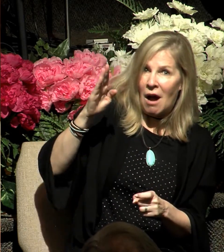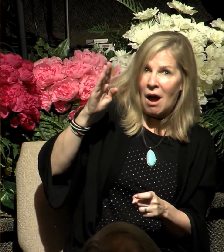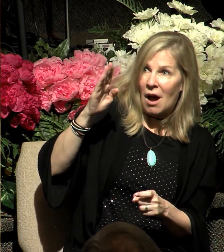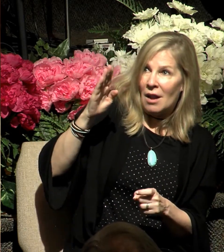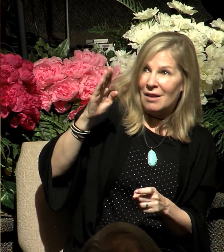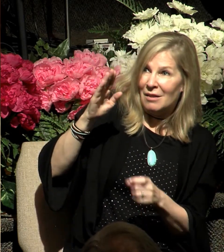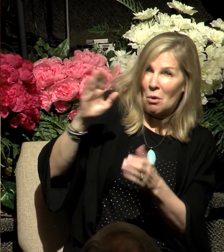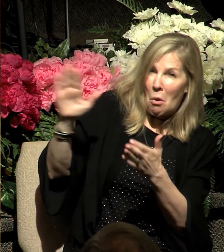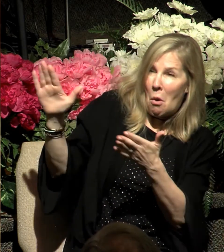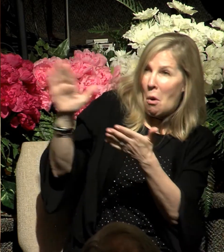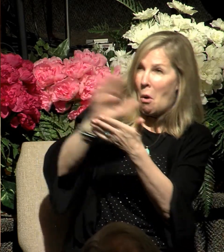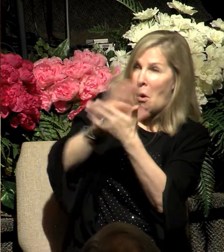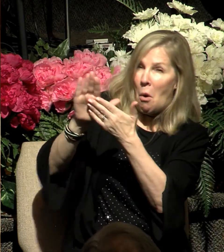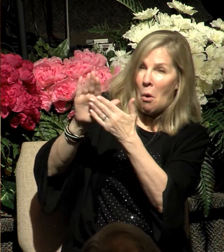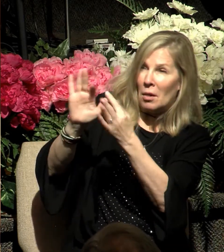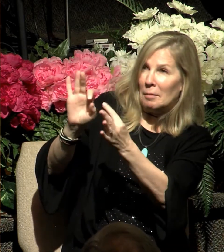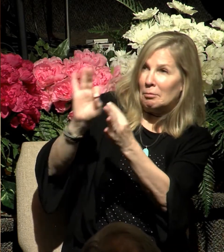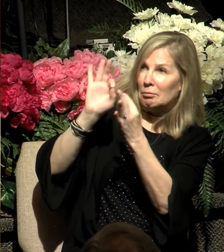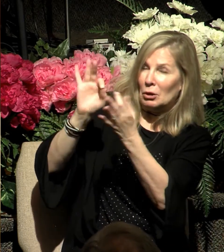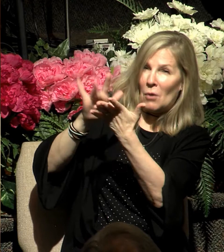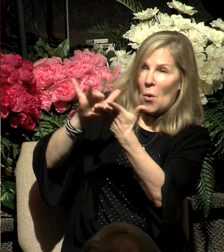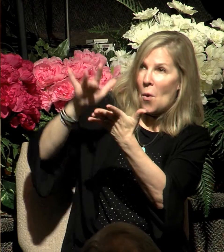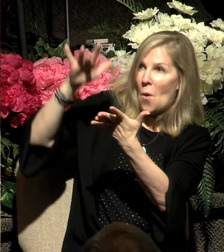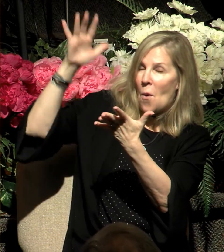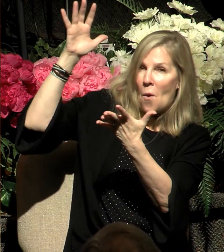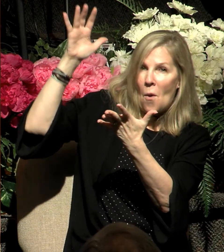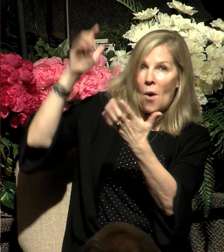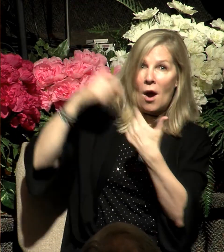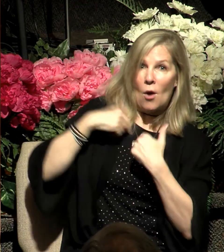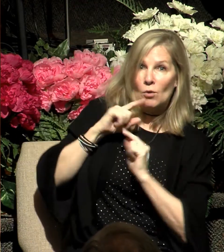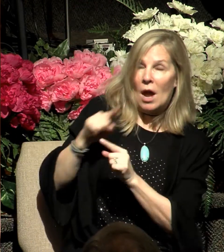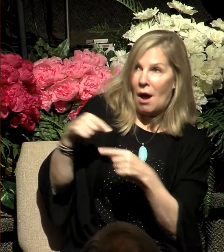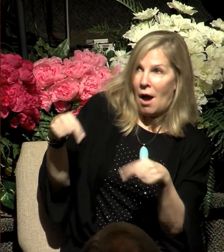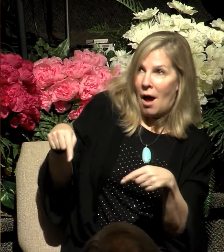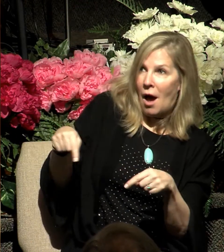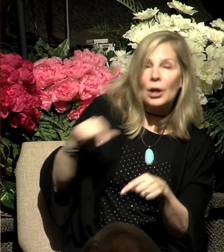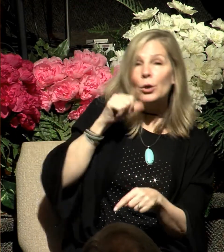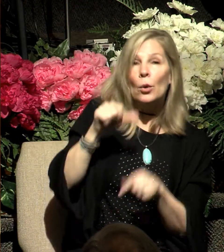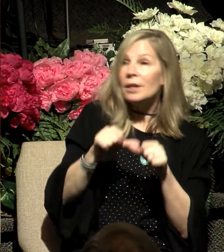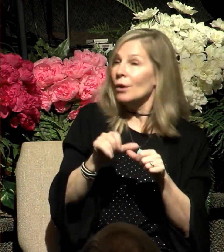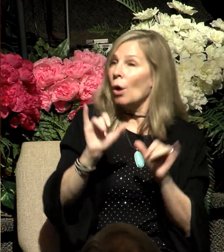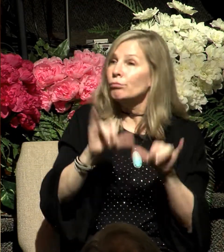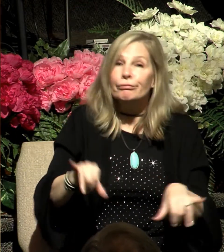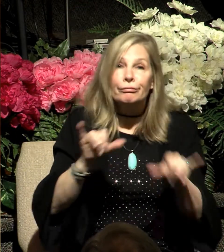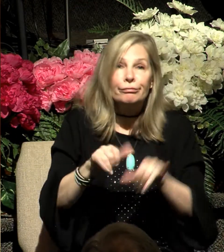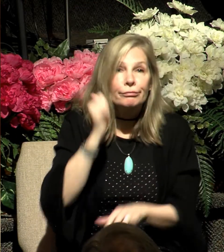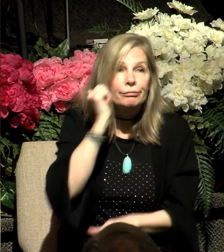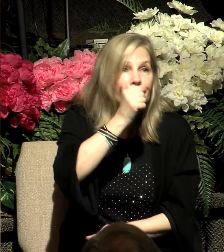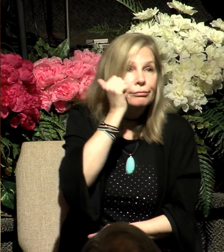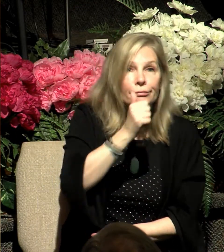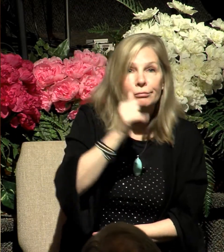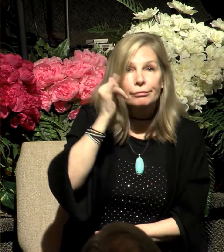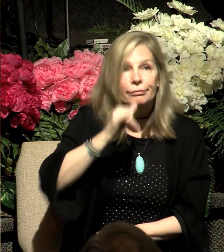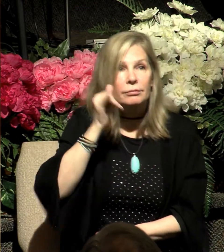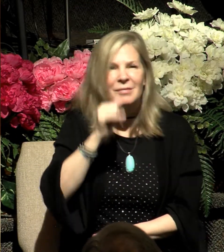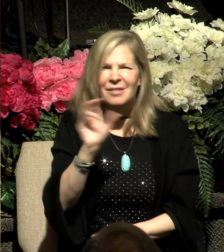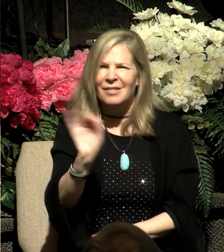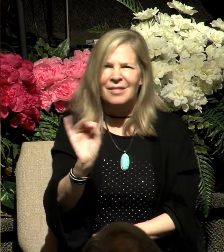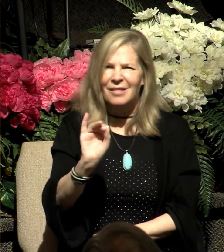when you are in the presence of almighty, holy God. You don't continue doing anything. You fall on your face. You